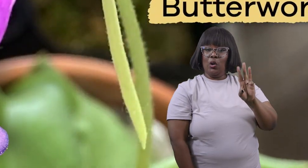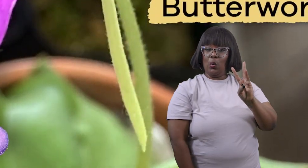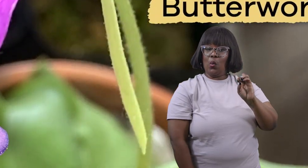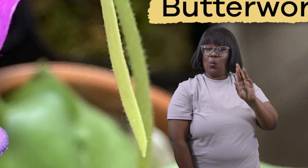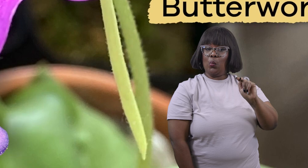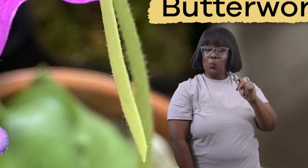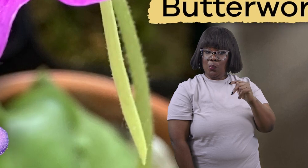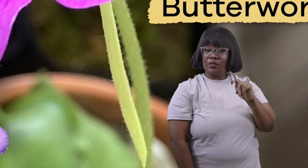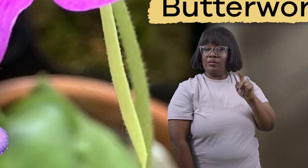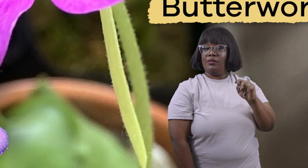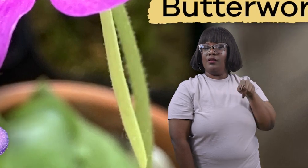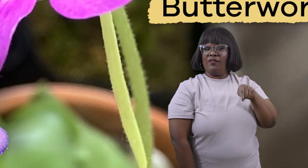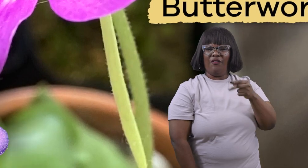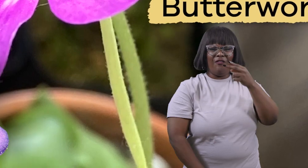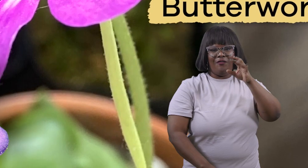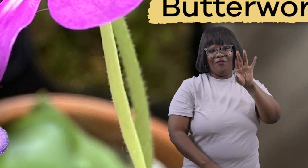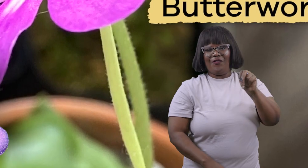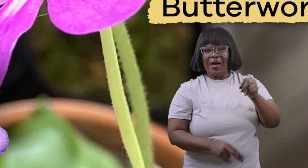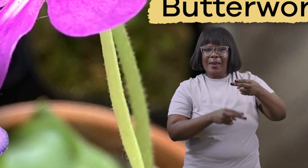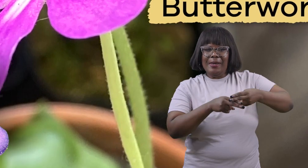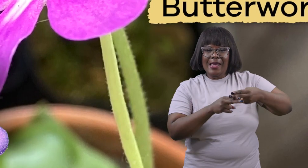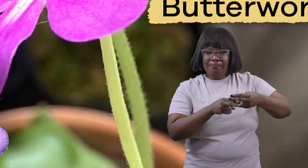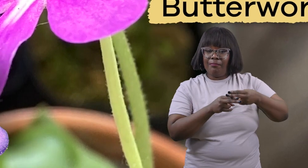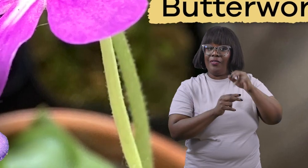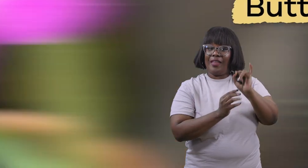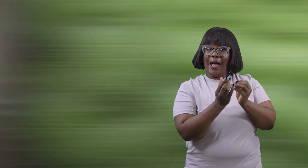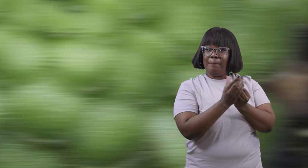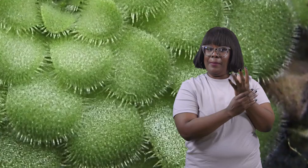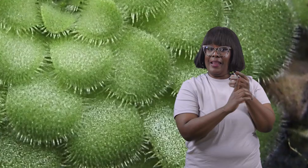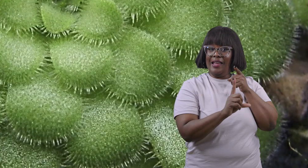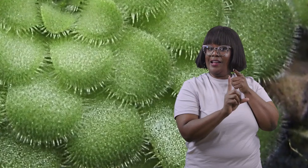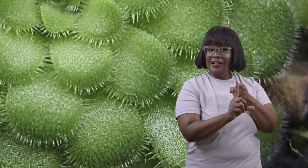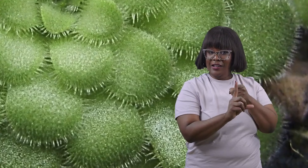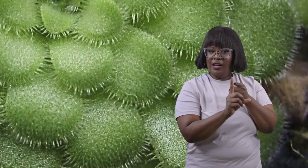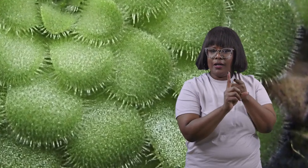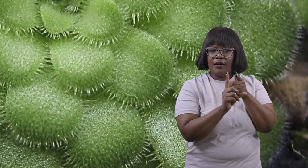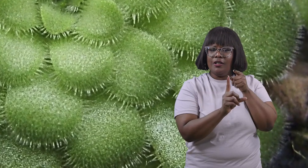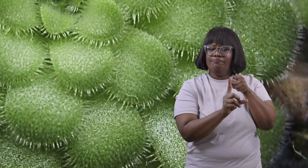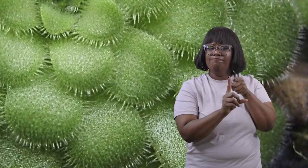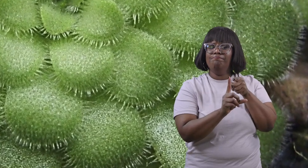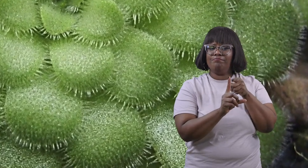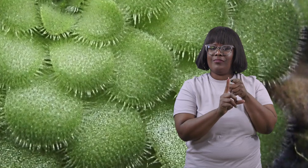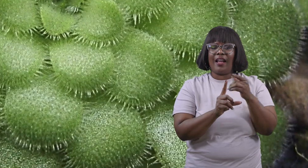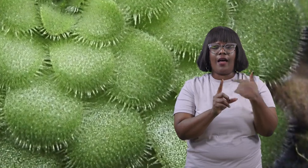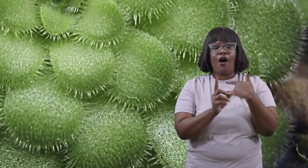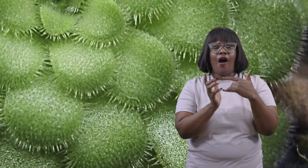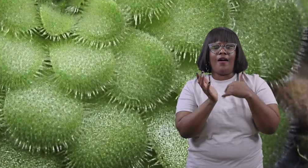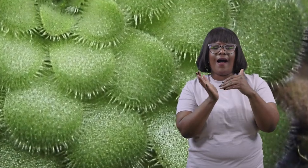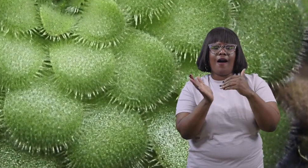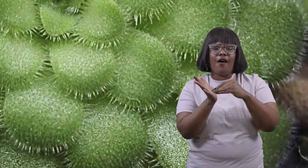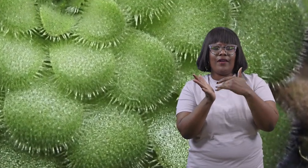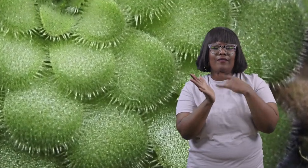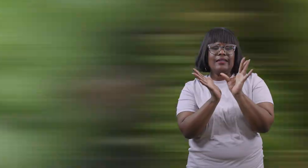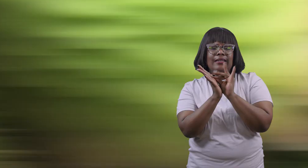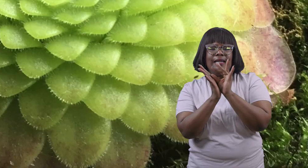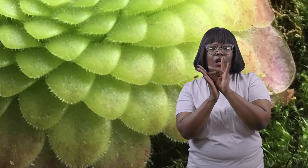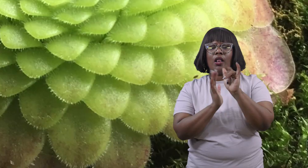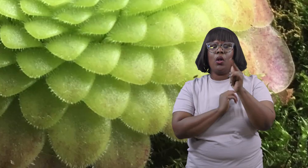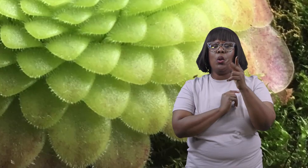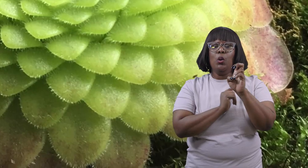meat-eating plant butterwort a butterwort is a carnivorous plant with leaves covered in a sticky glue